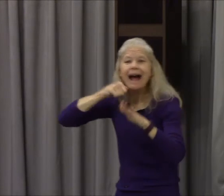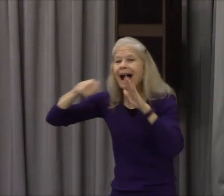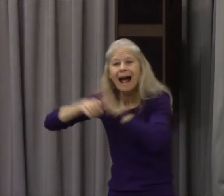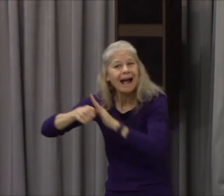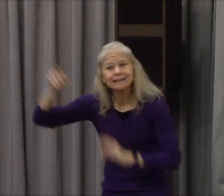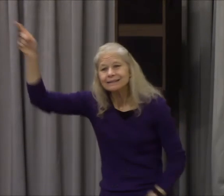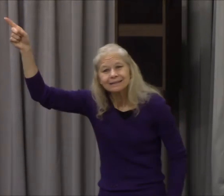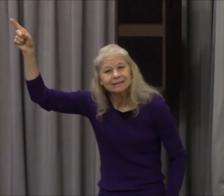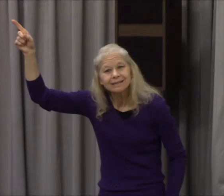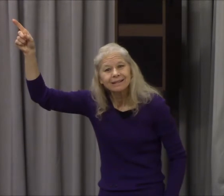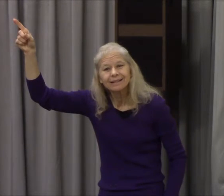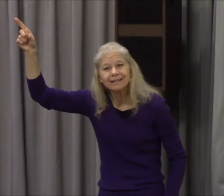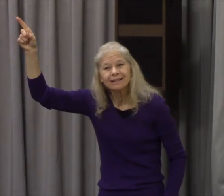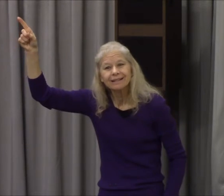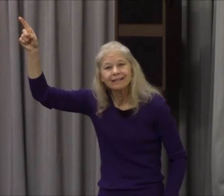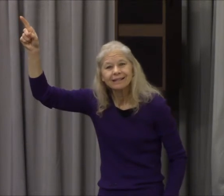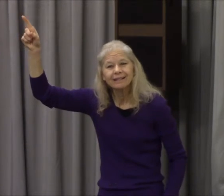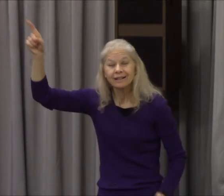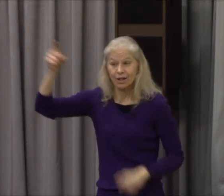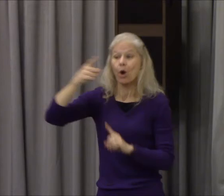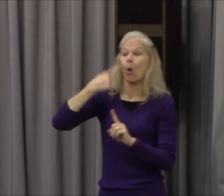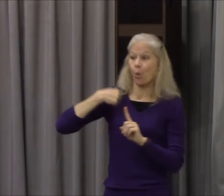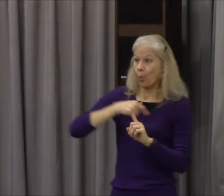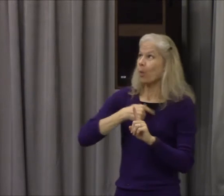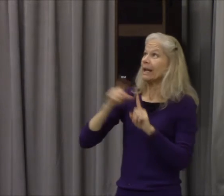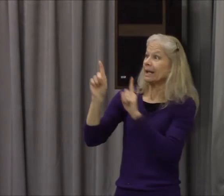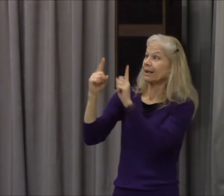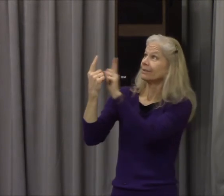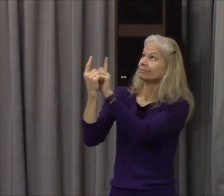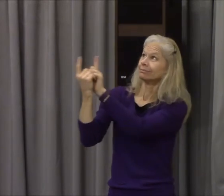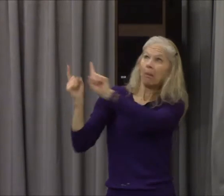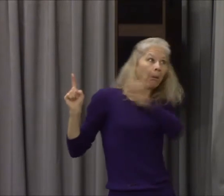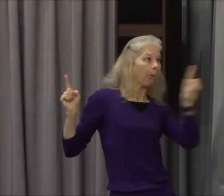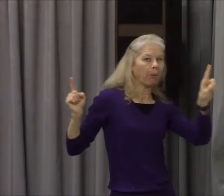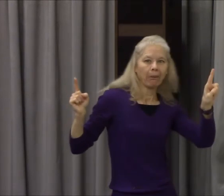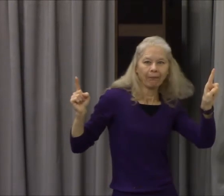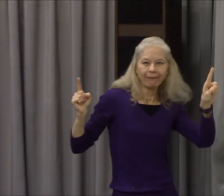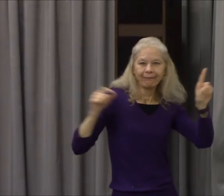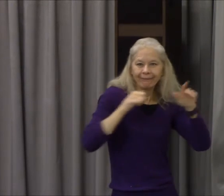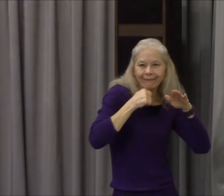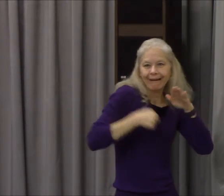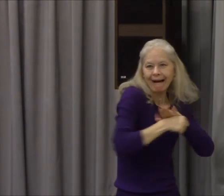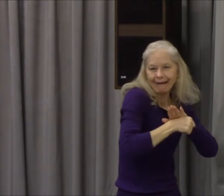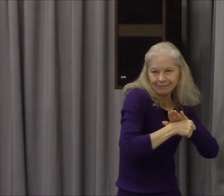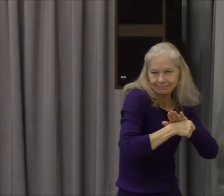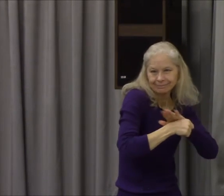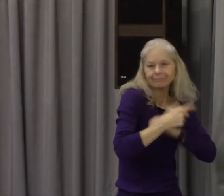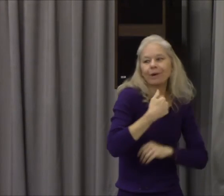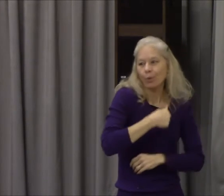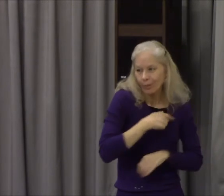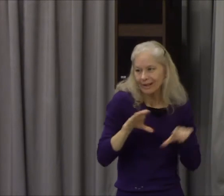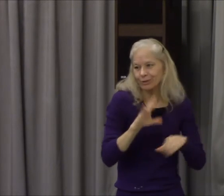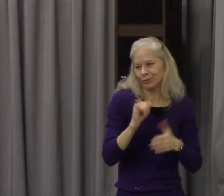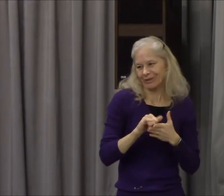it's been mankind he's trying to hide from him he's made himself clearly known by the way